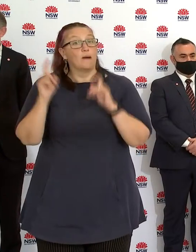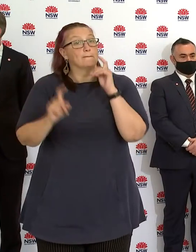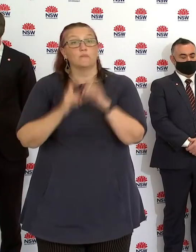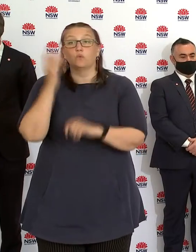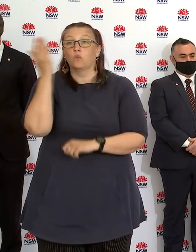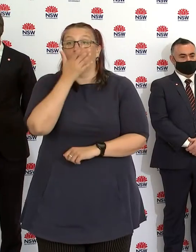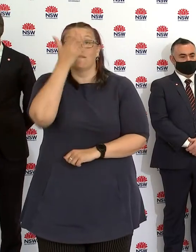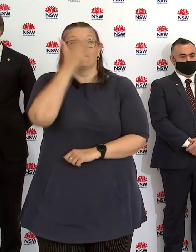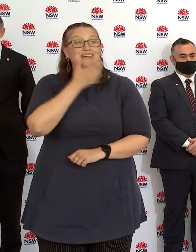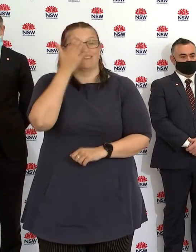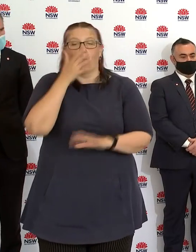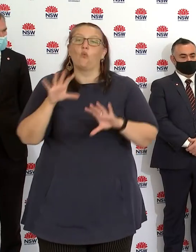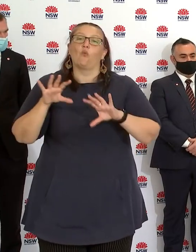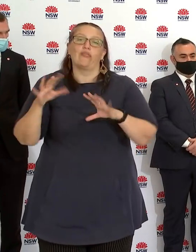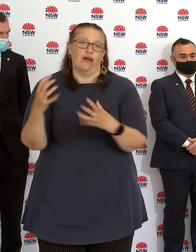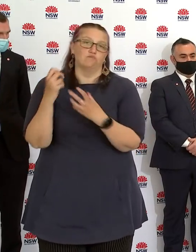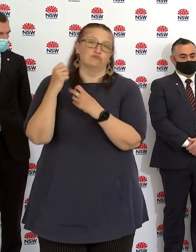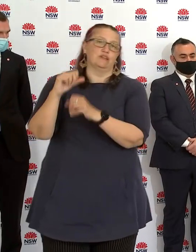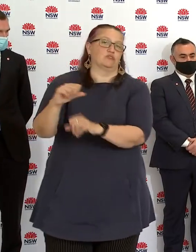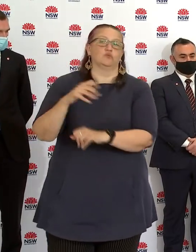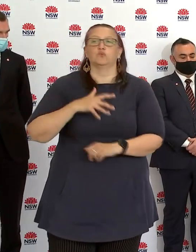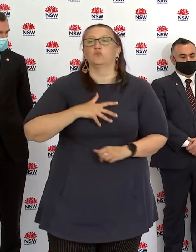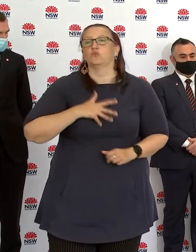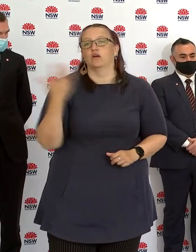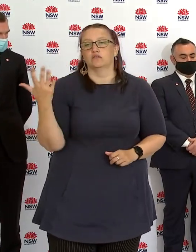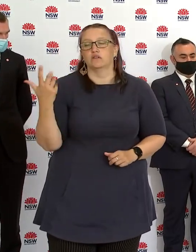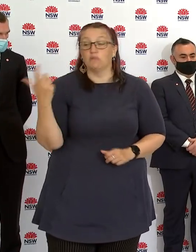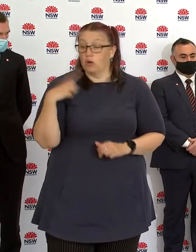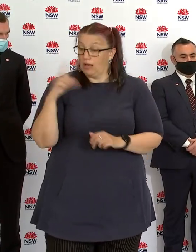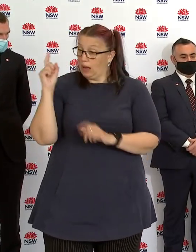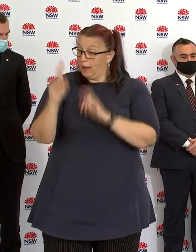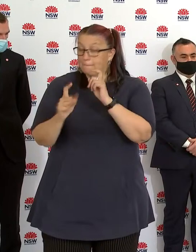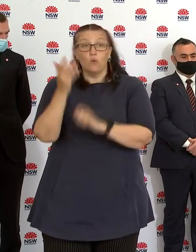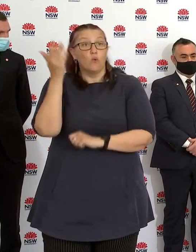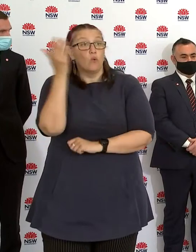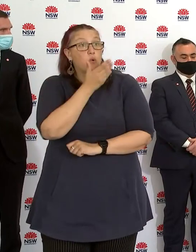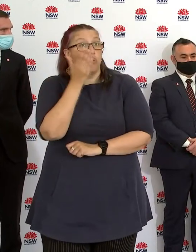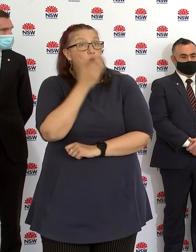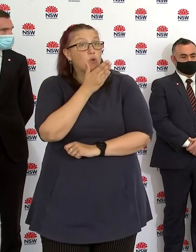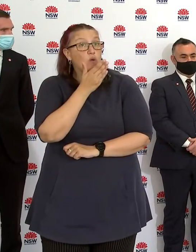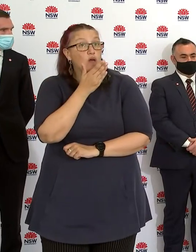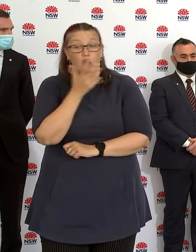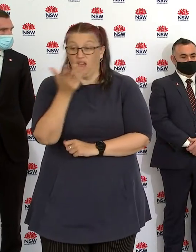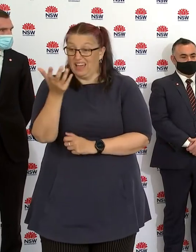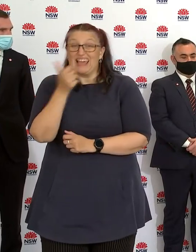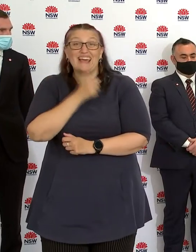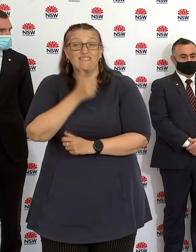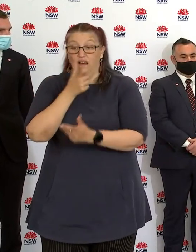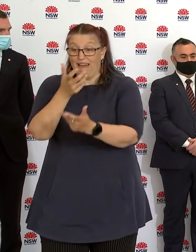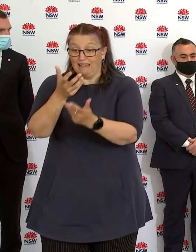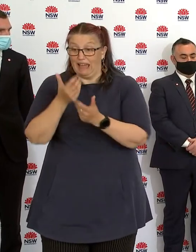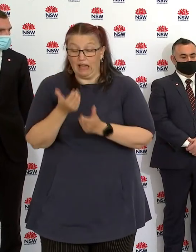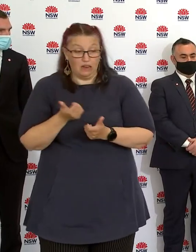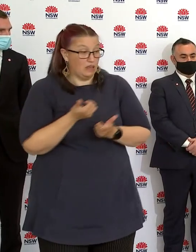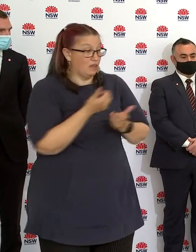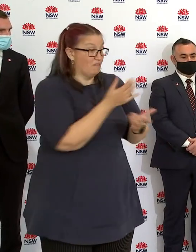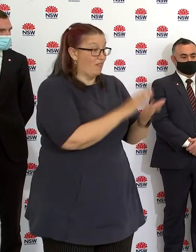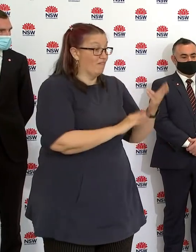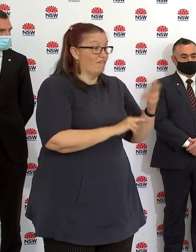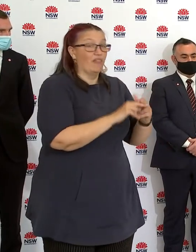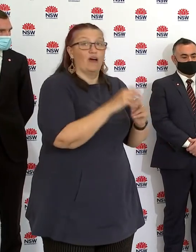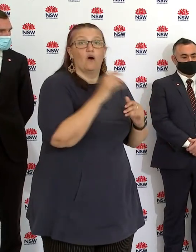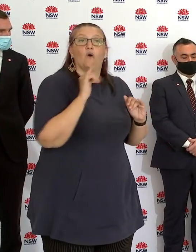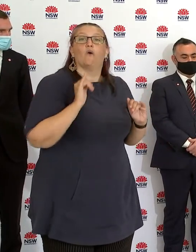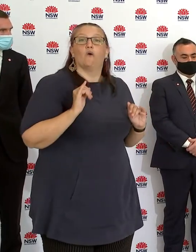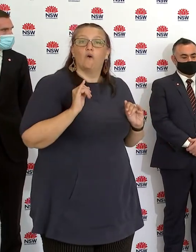to face-to-face learning, getting the virus and then taking it home to their families. And that's why we will start a vaccination program. And I want to thank and advance New